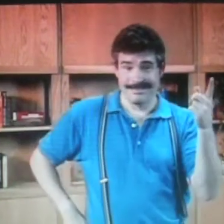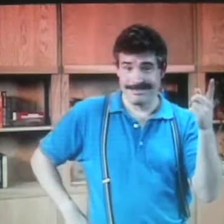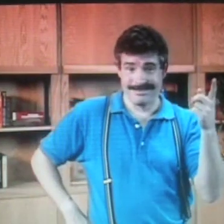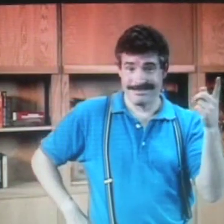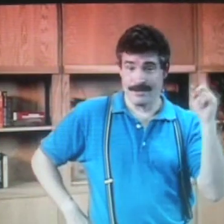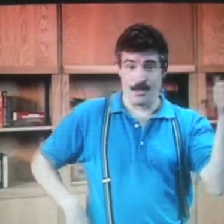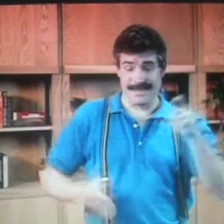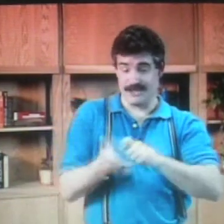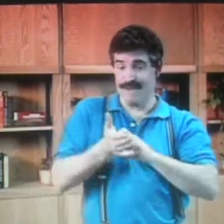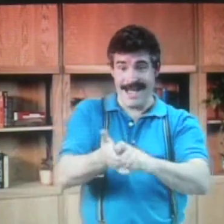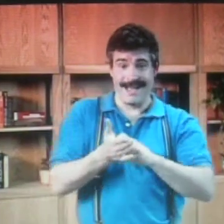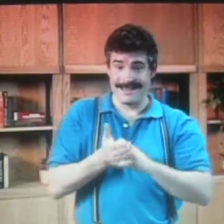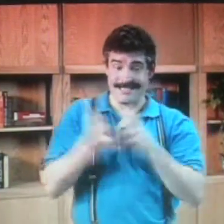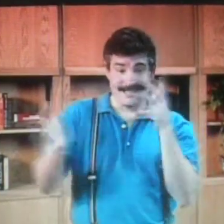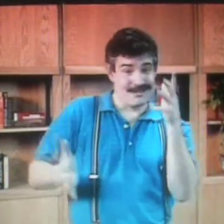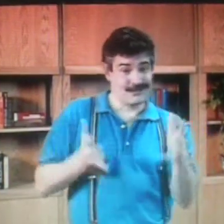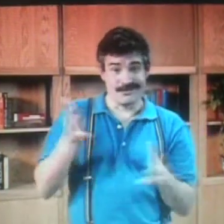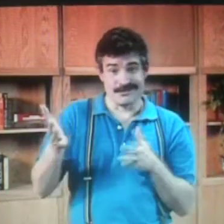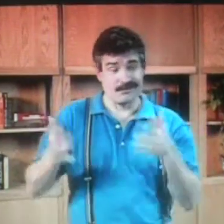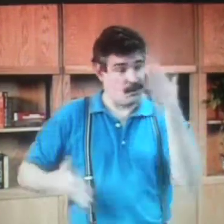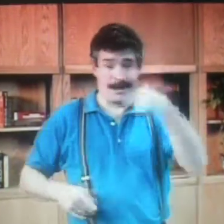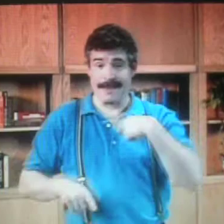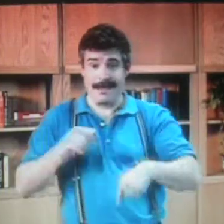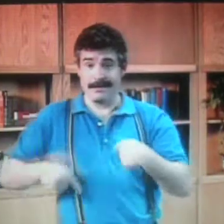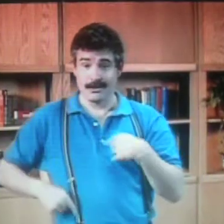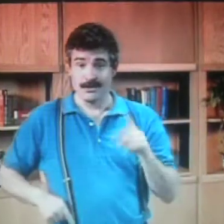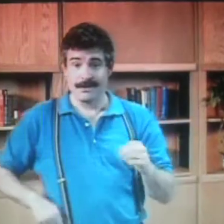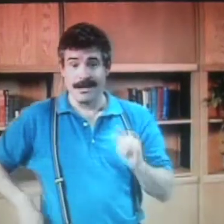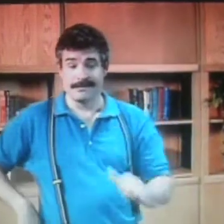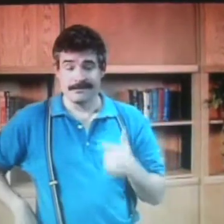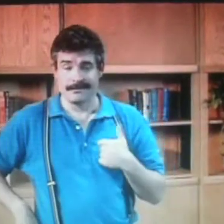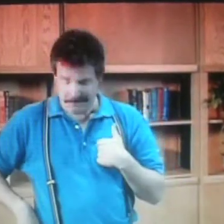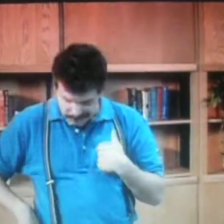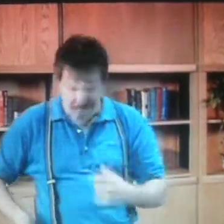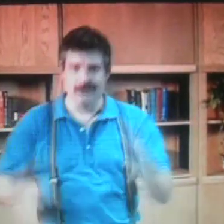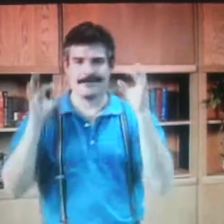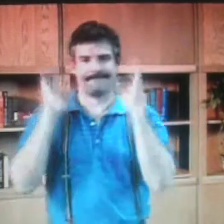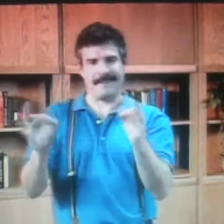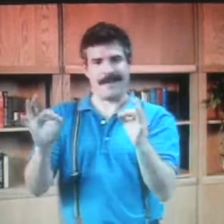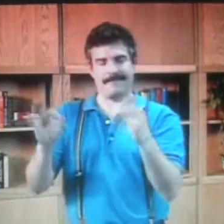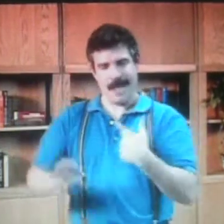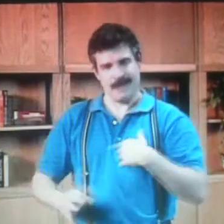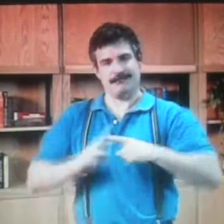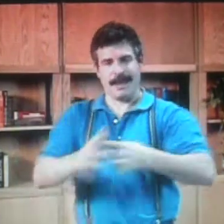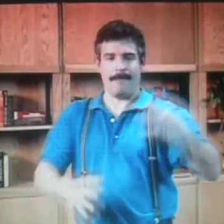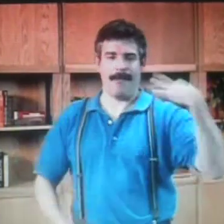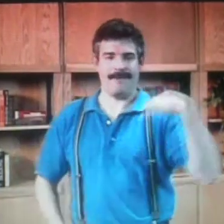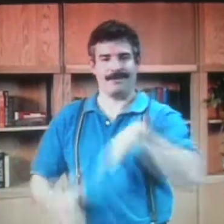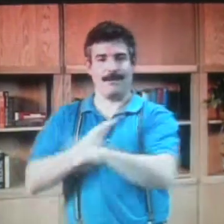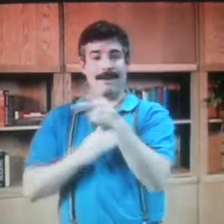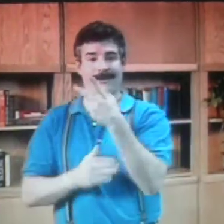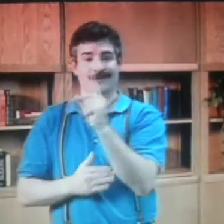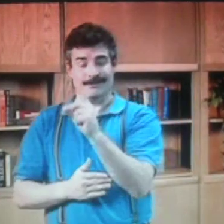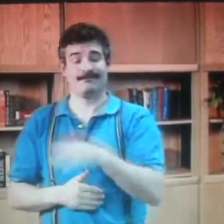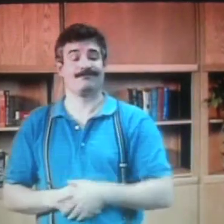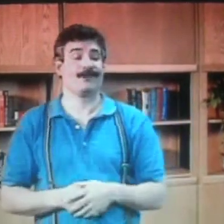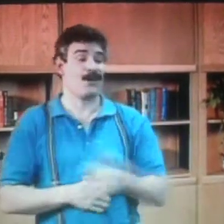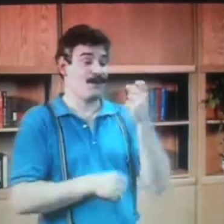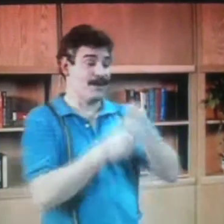He didn't speak. He always wrote and gestured. Perfect. So I applied for my